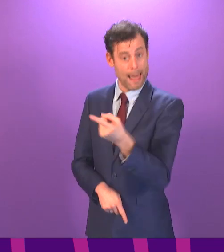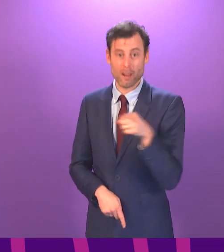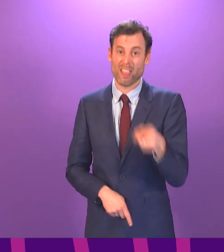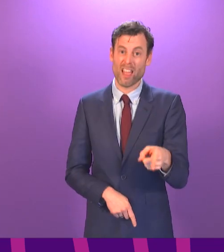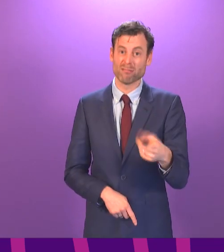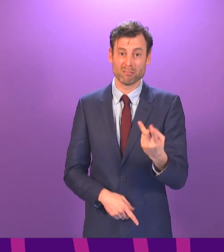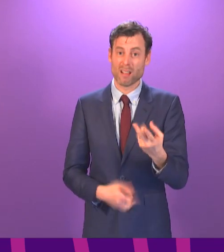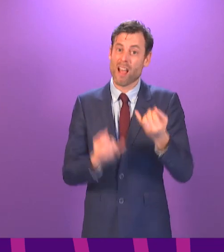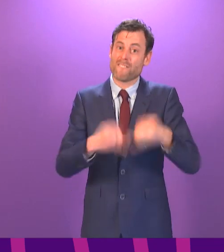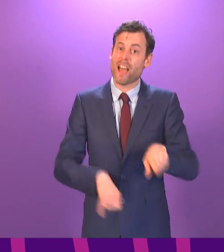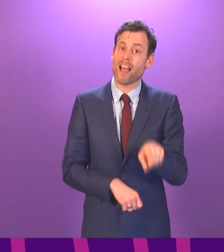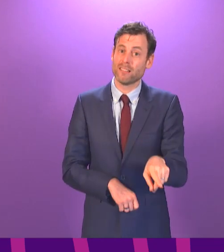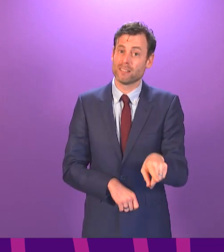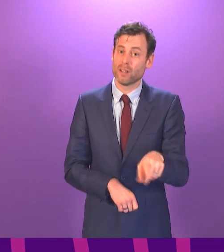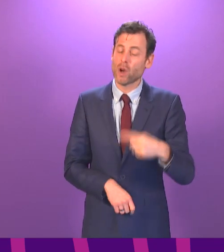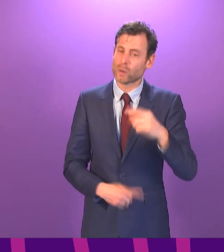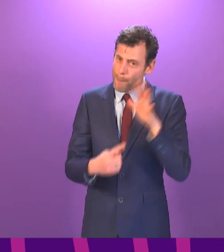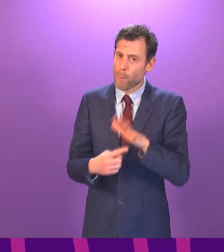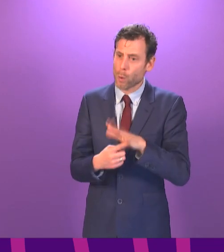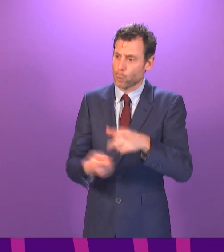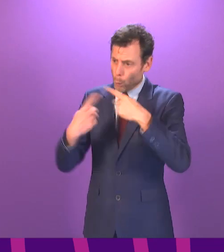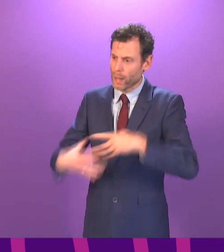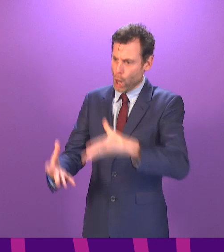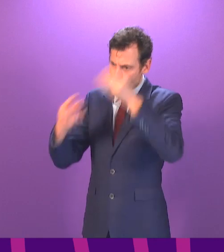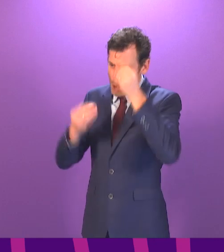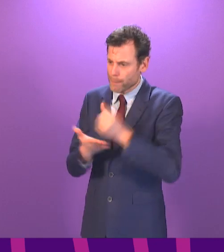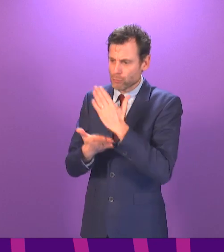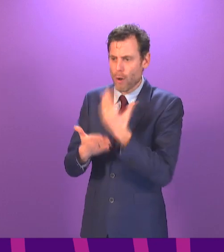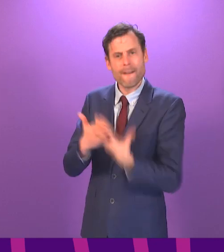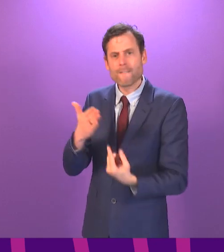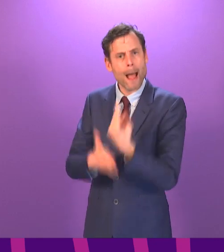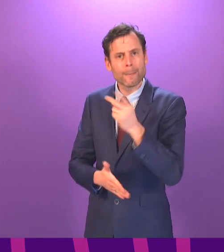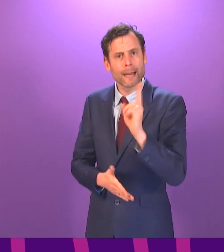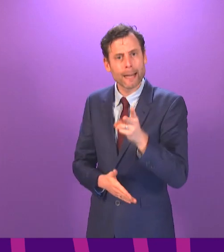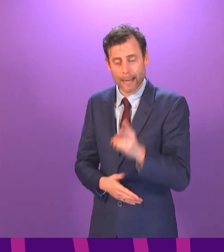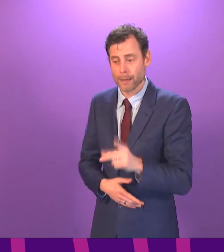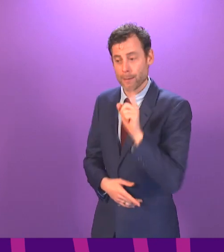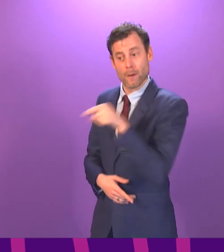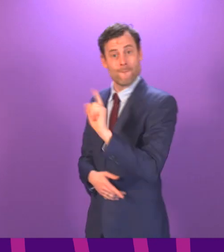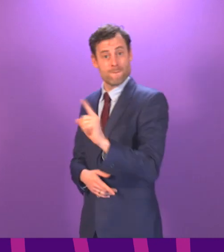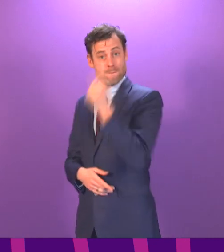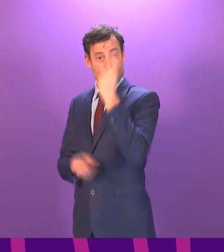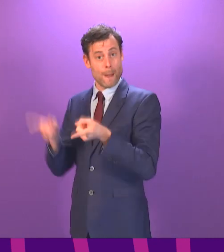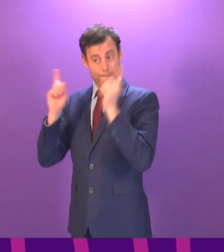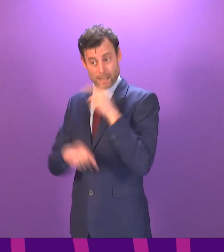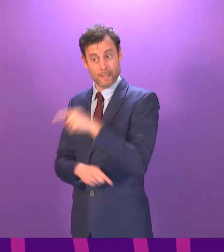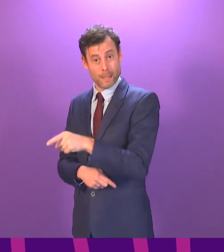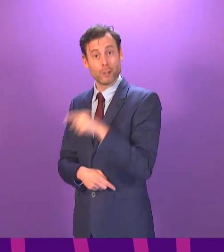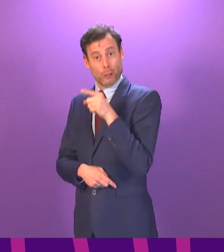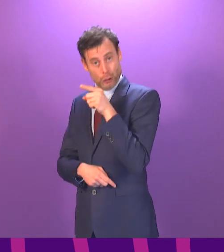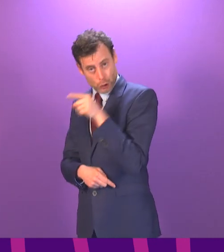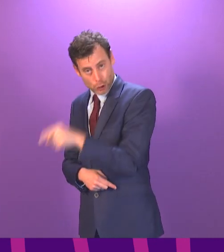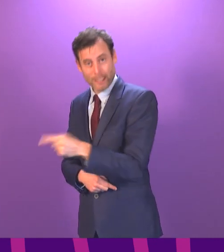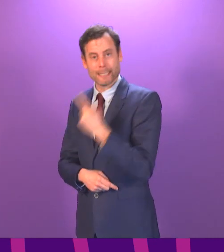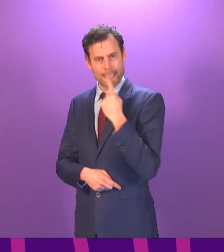agree we must ensure never happens again. Can I say to her though, the first minister knows, and she's just referenced it, that she